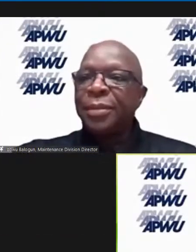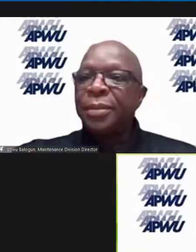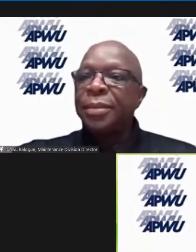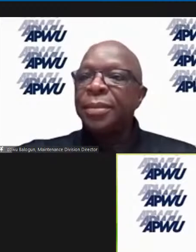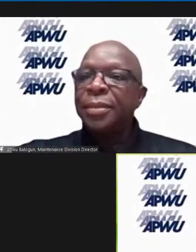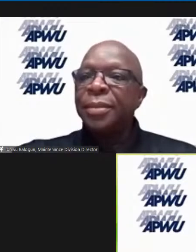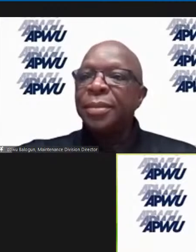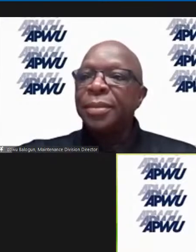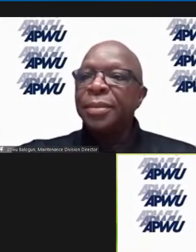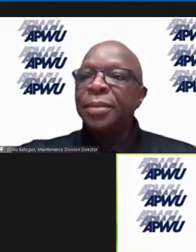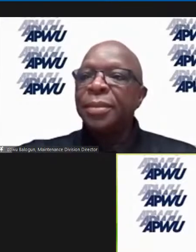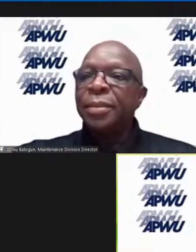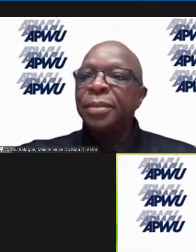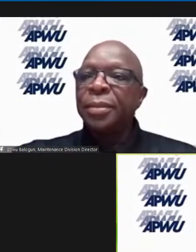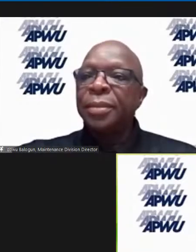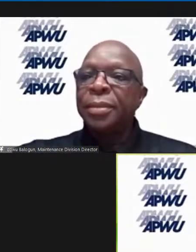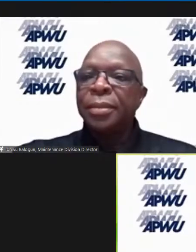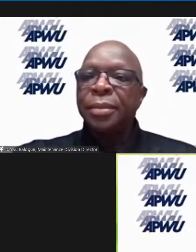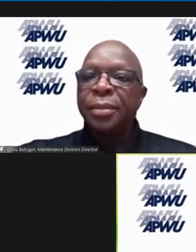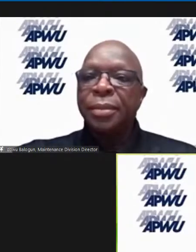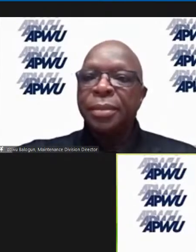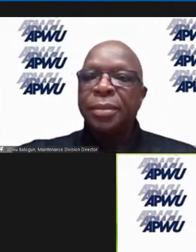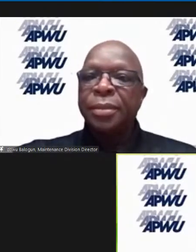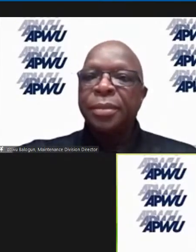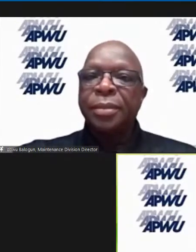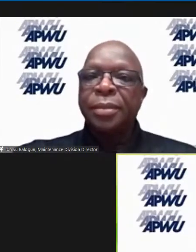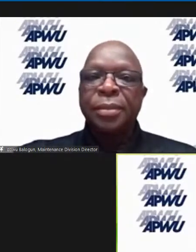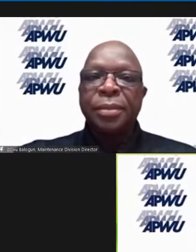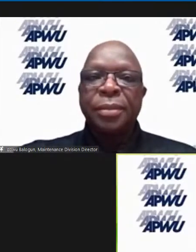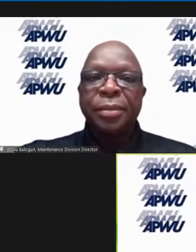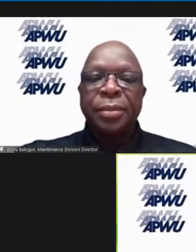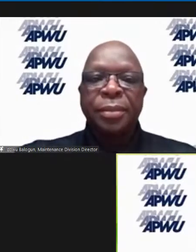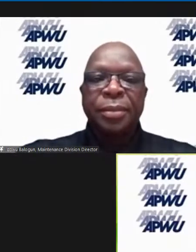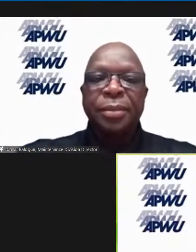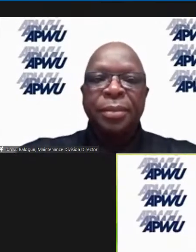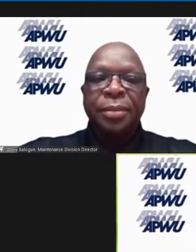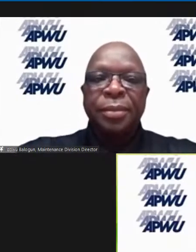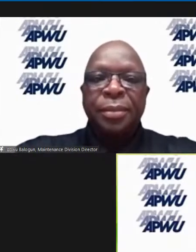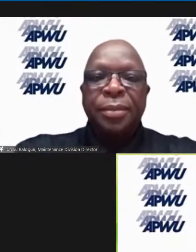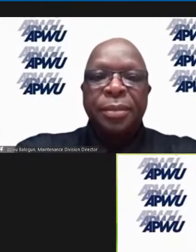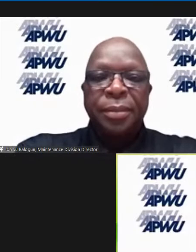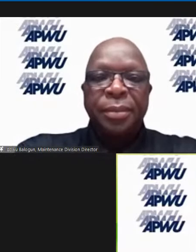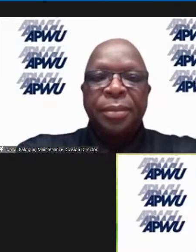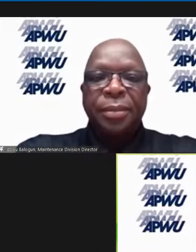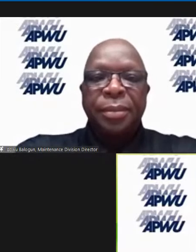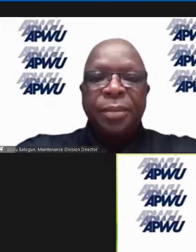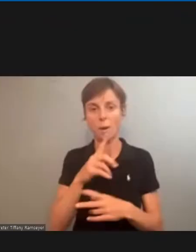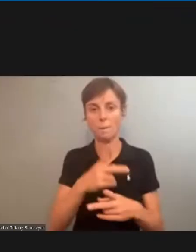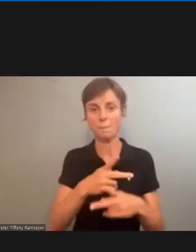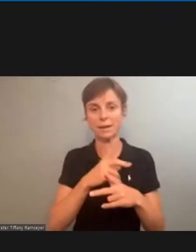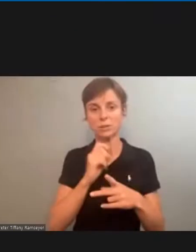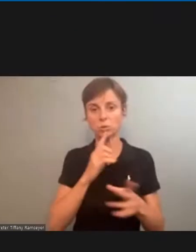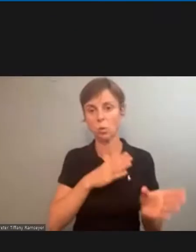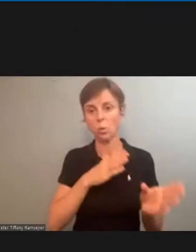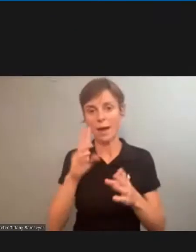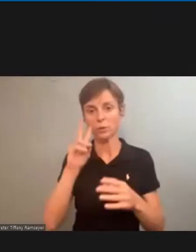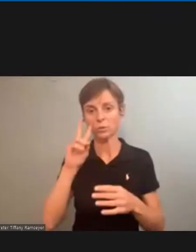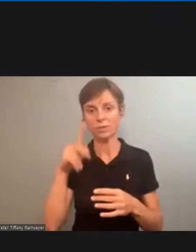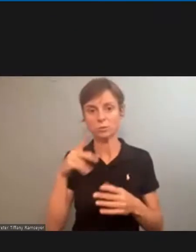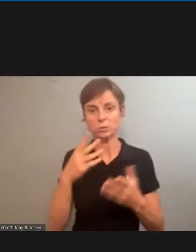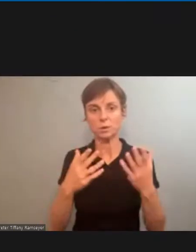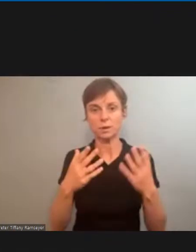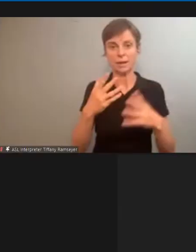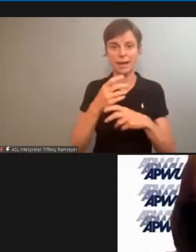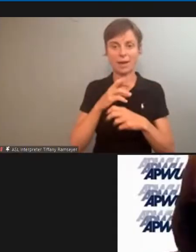The 9 p.m. had no questions for the maintenance division, so we'll go back to the Vice President in here and see if we can get the